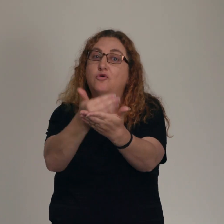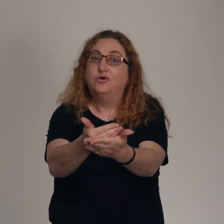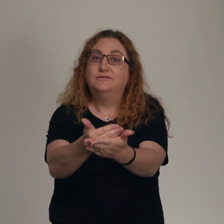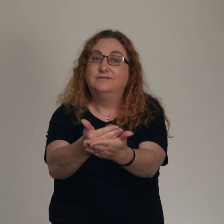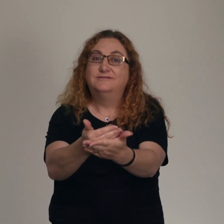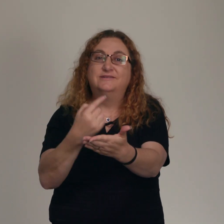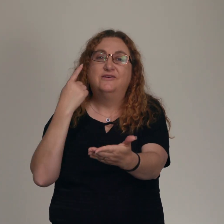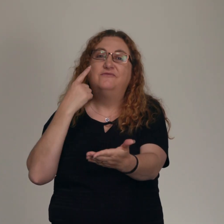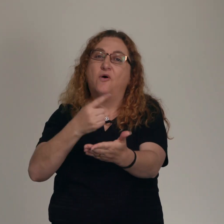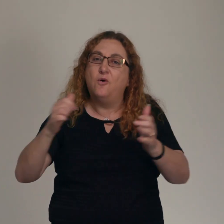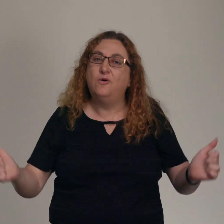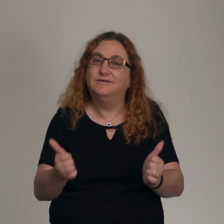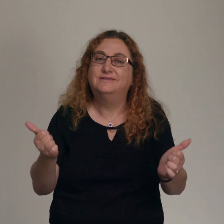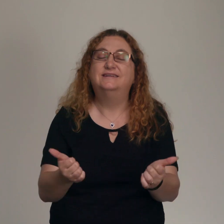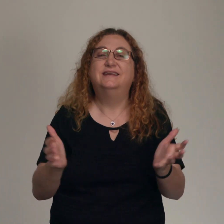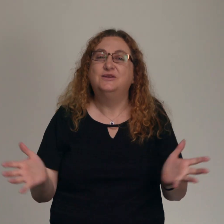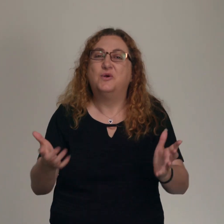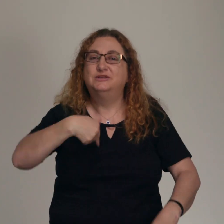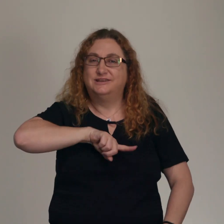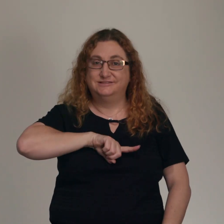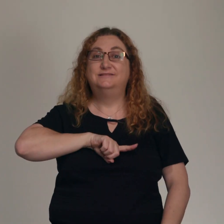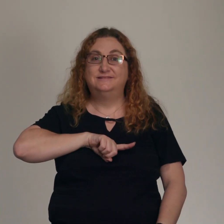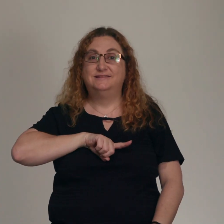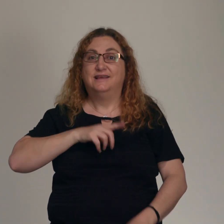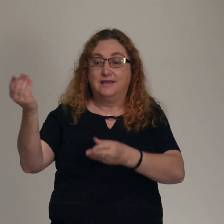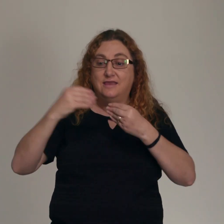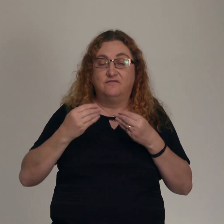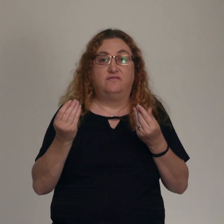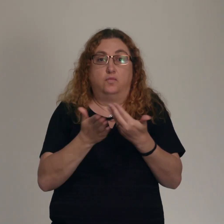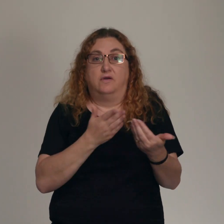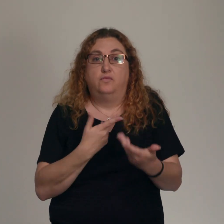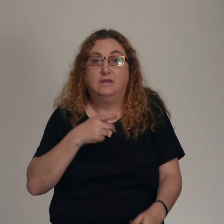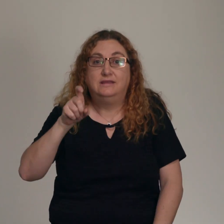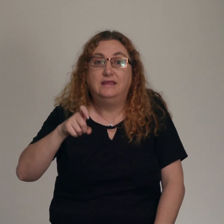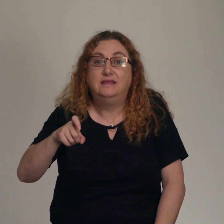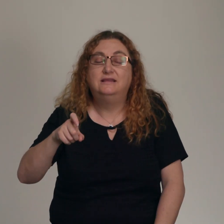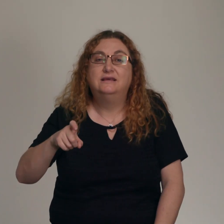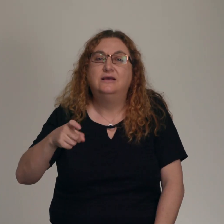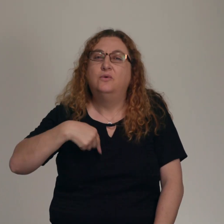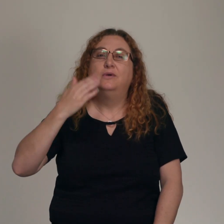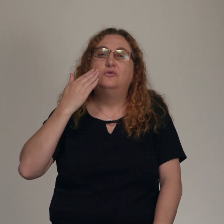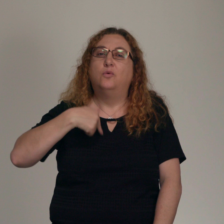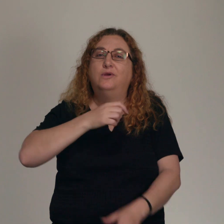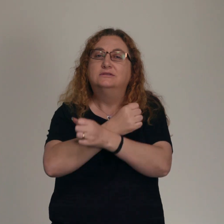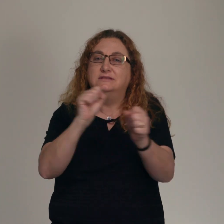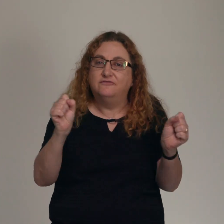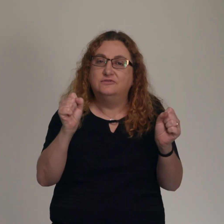flourishing. We know that we have been saved by grace through faith unto a life of